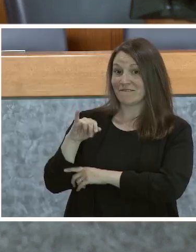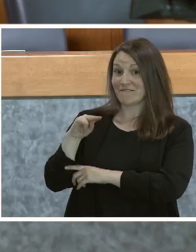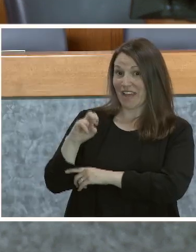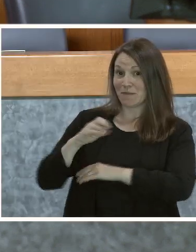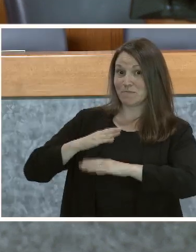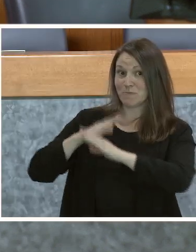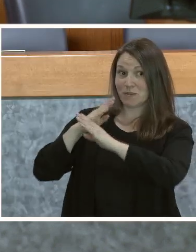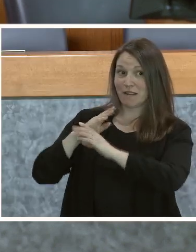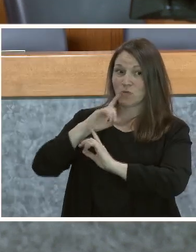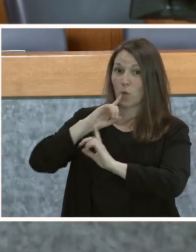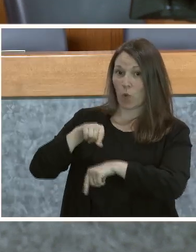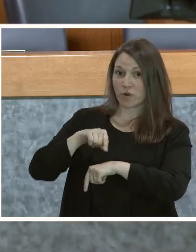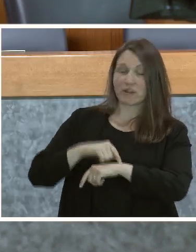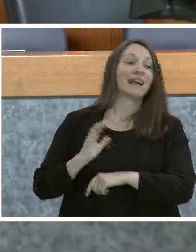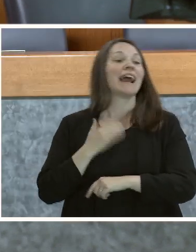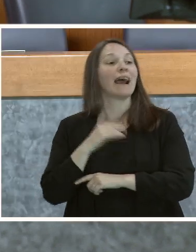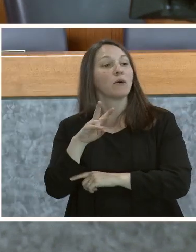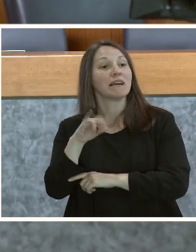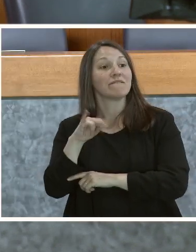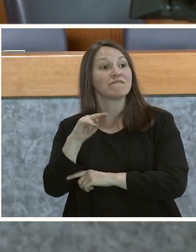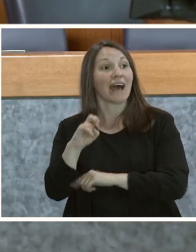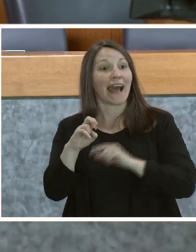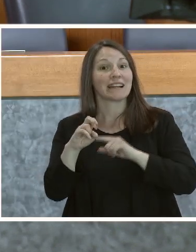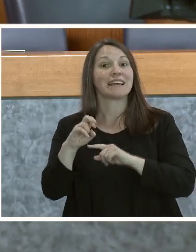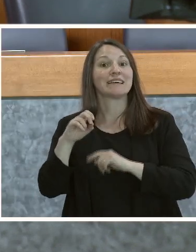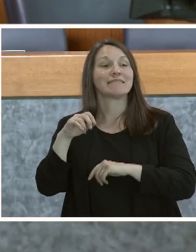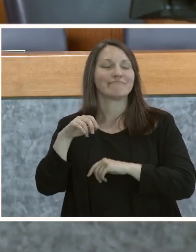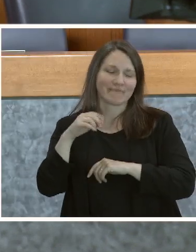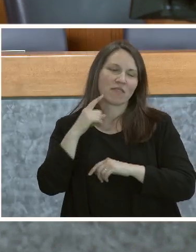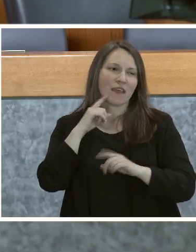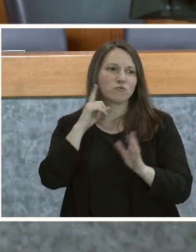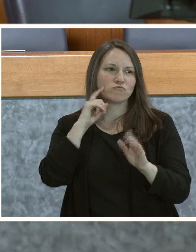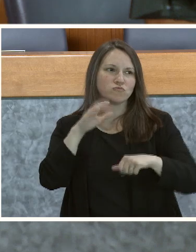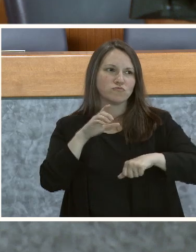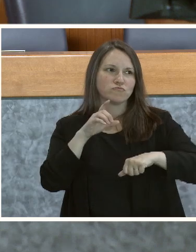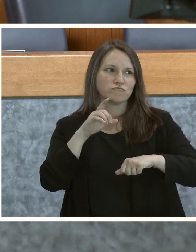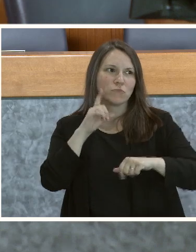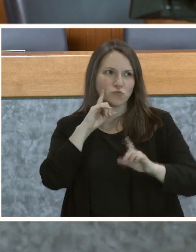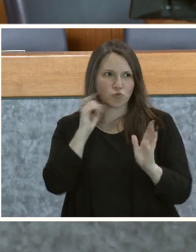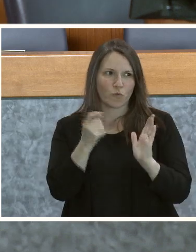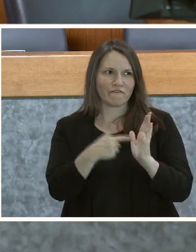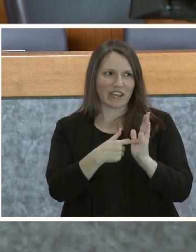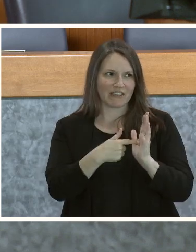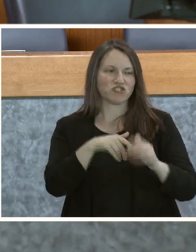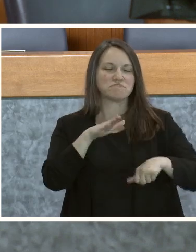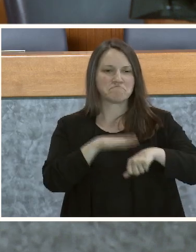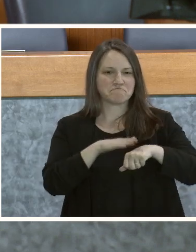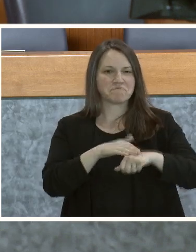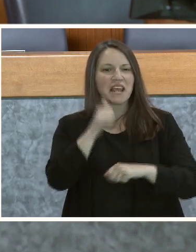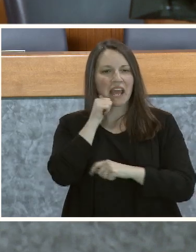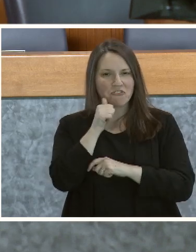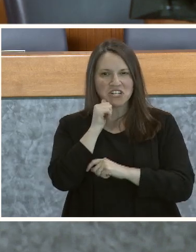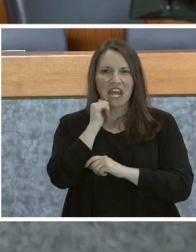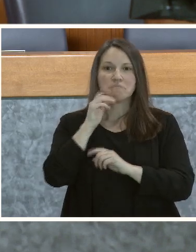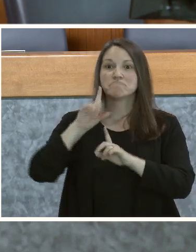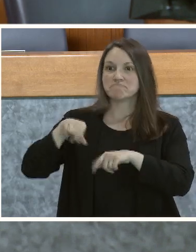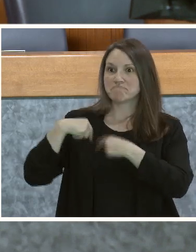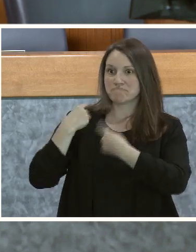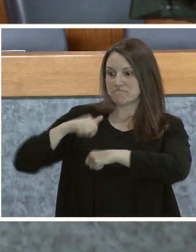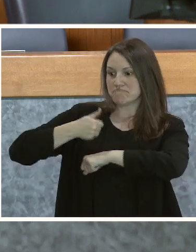Vine victim information and notification every day has been providing important information to Virginia since 2006.